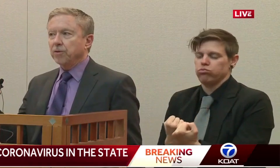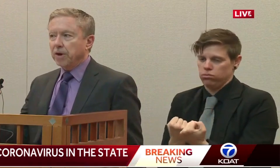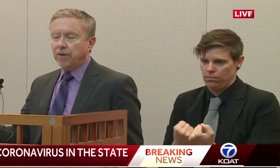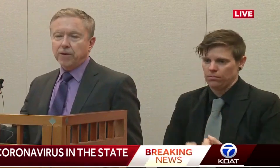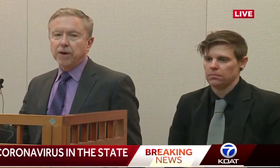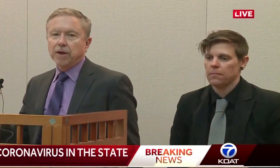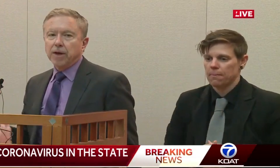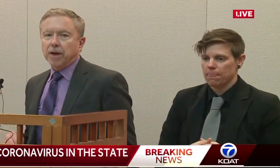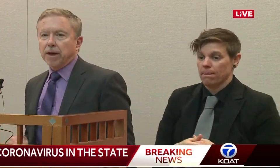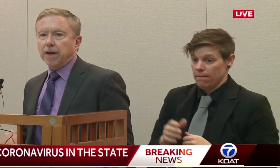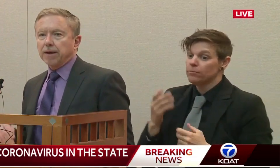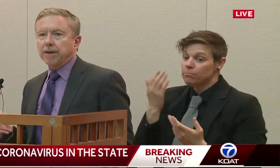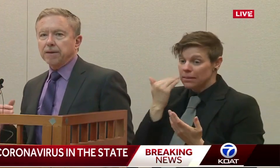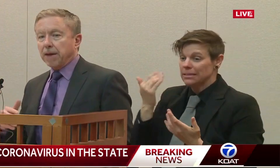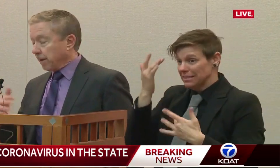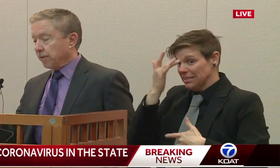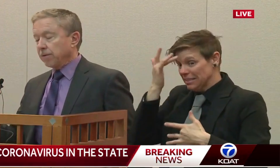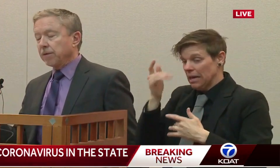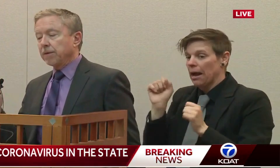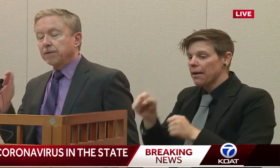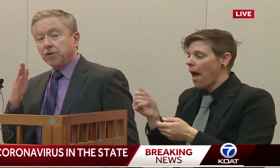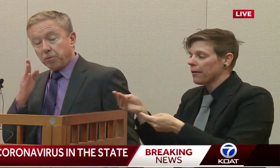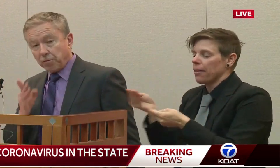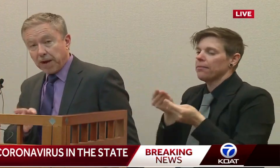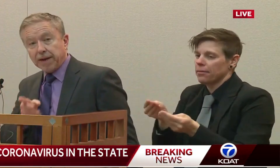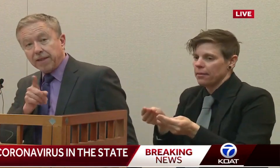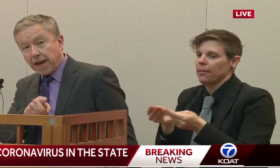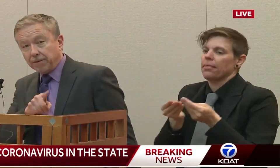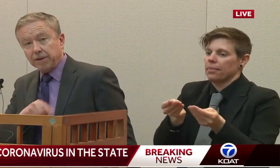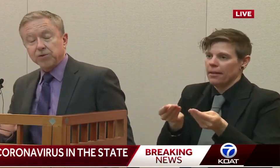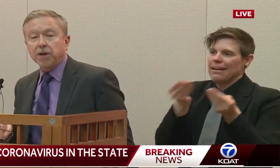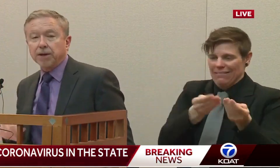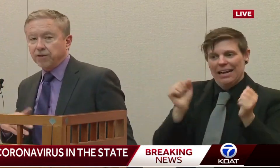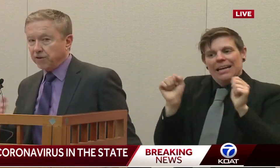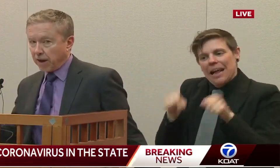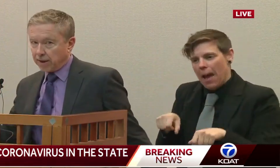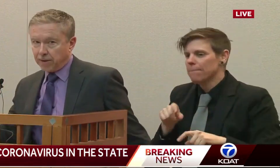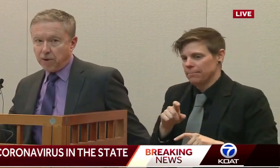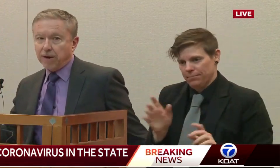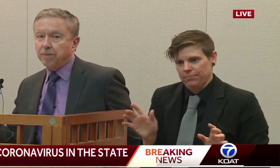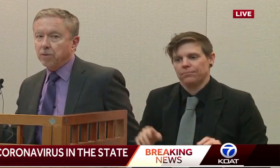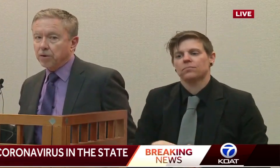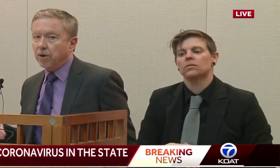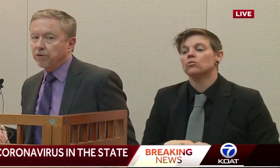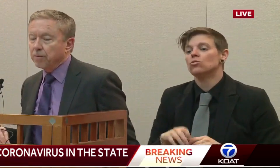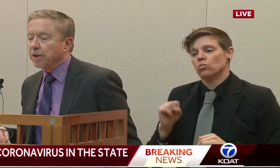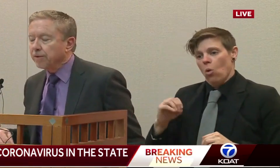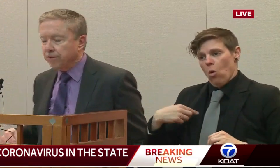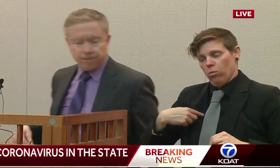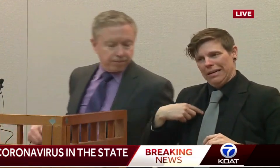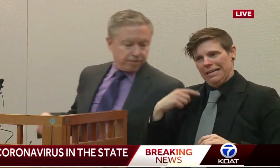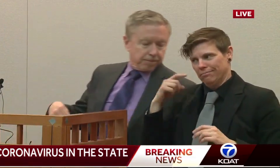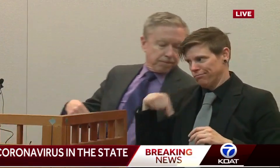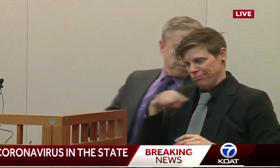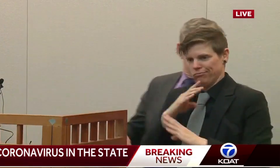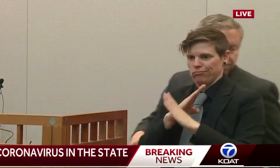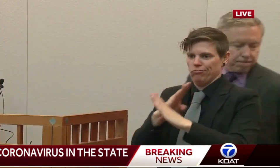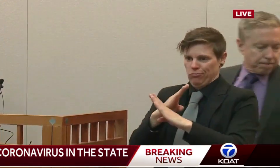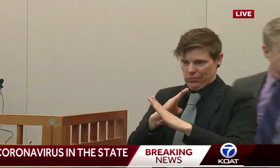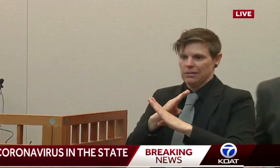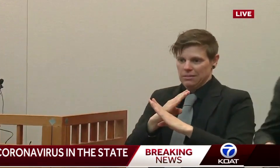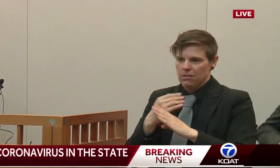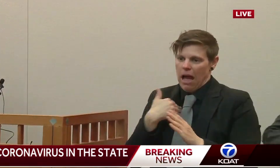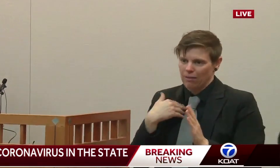from one person to another? And I think that is to prevent that eventuality is exactly why the protocols are in place. All right.